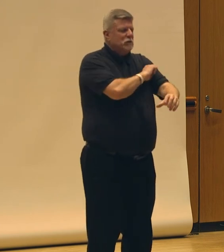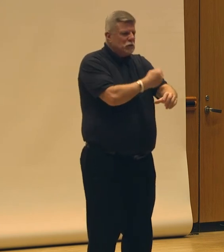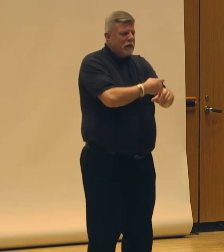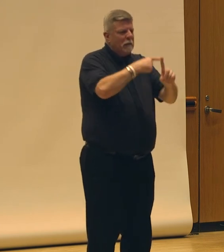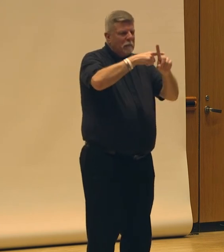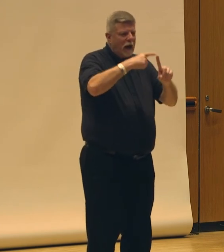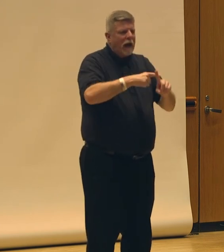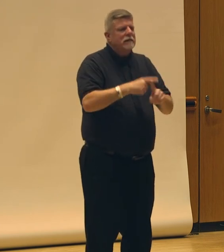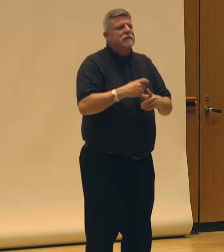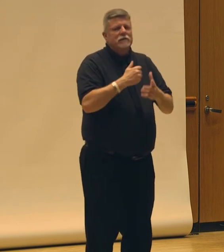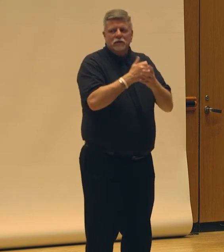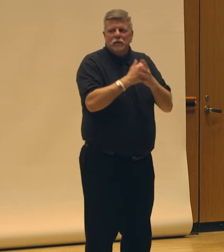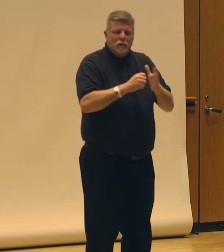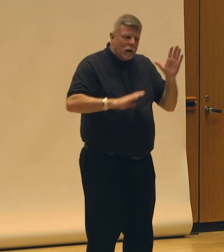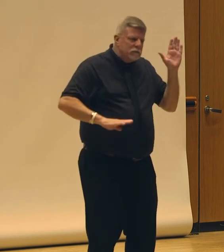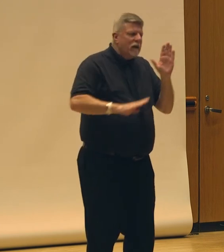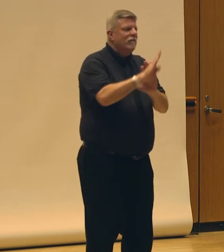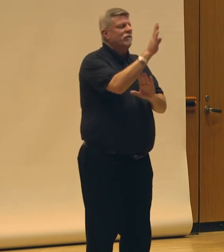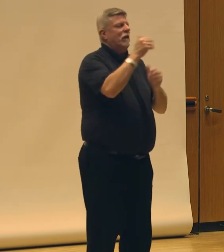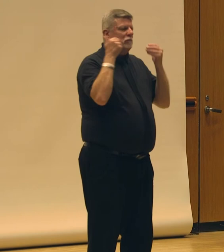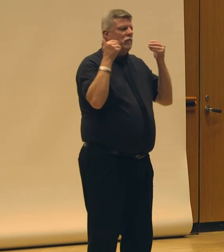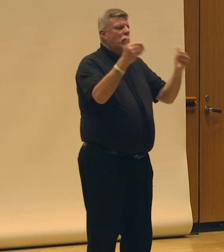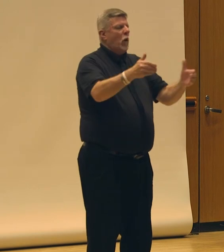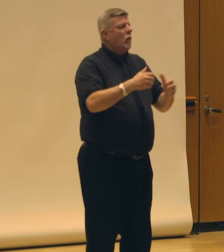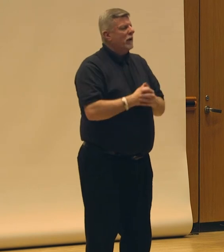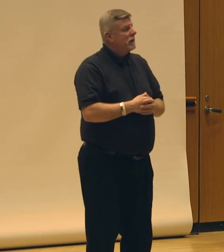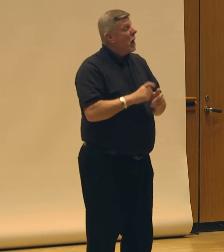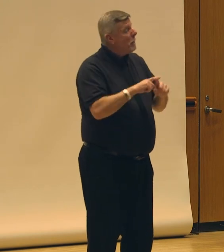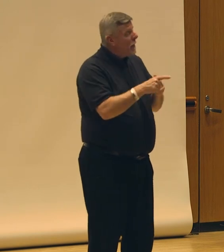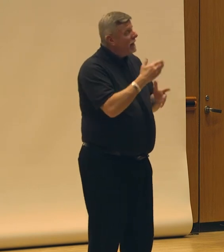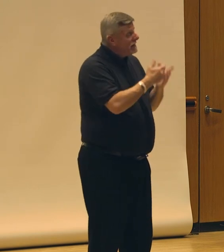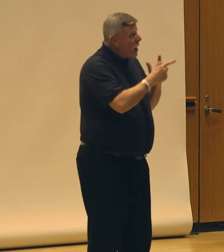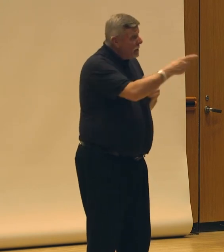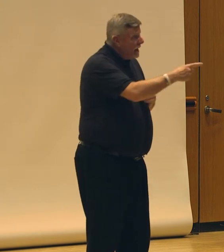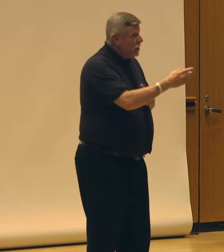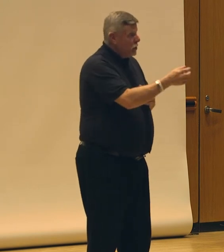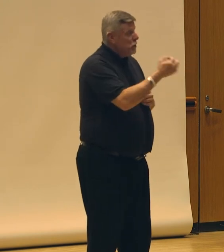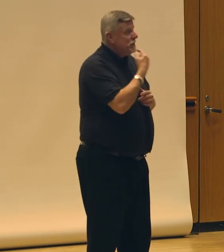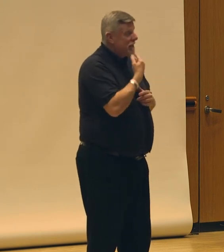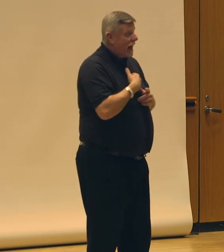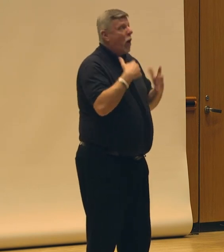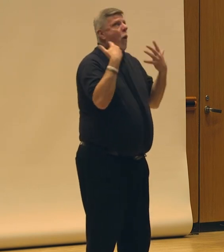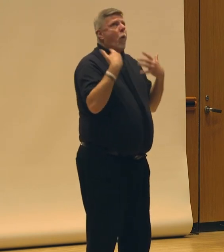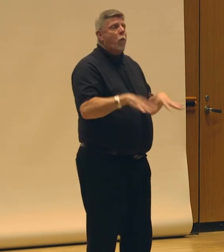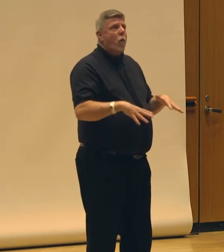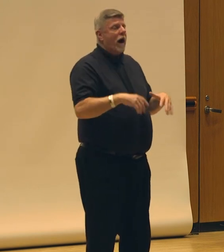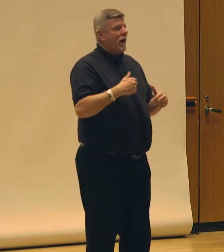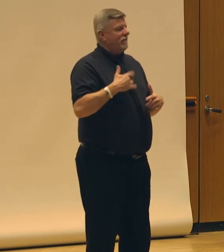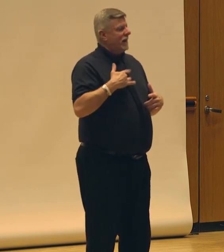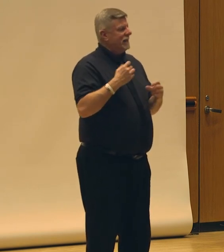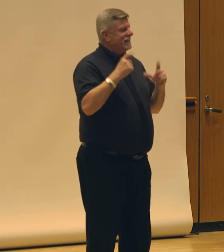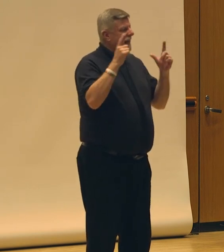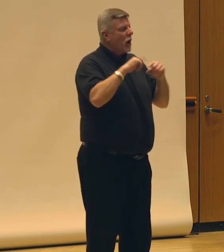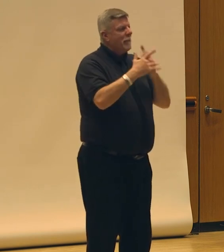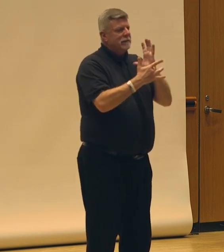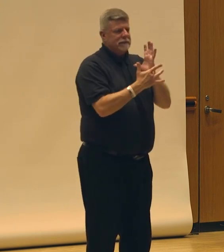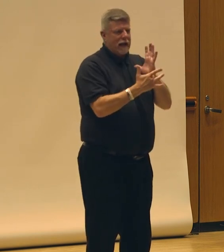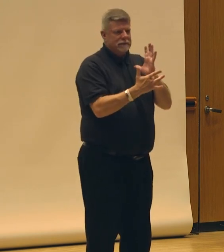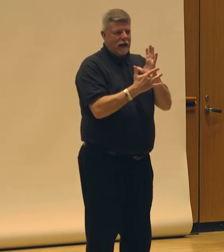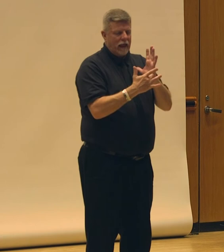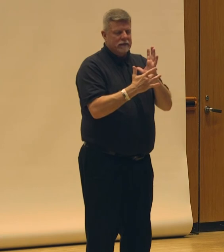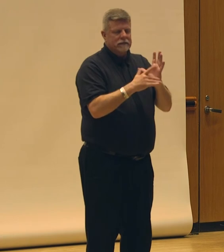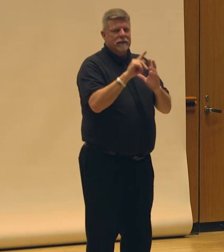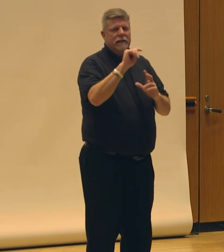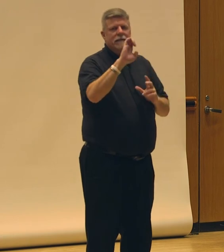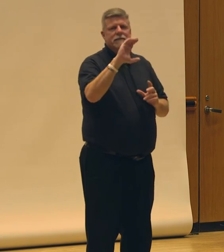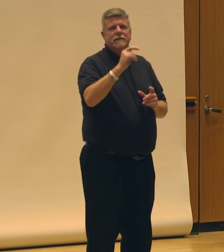That did not do justice to everything you just shared. But something you excited me about is technology. And I